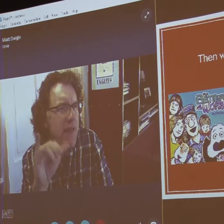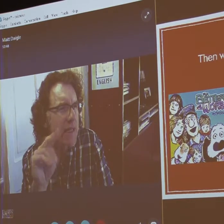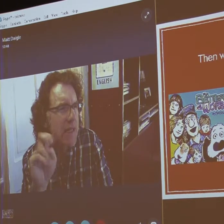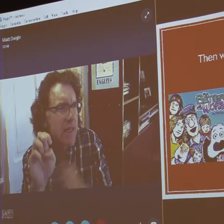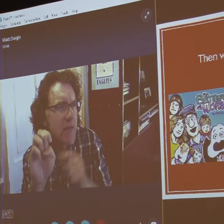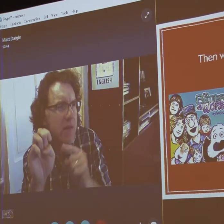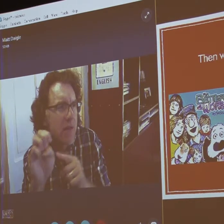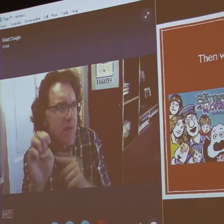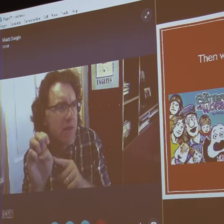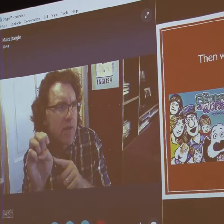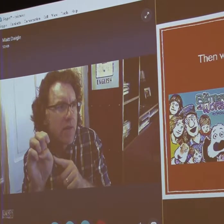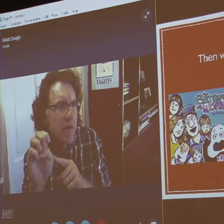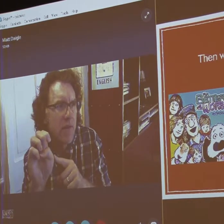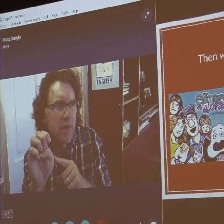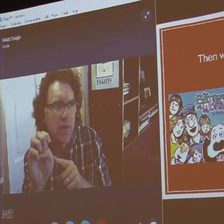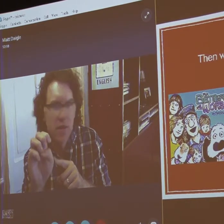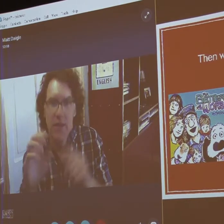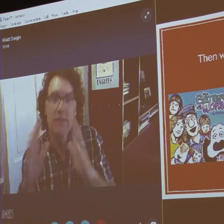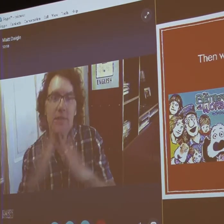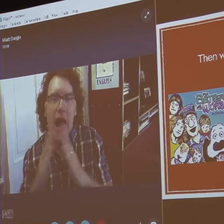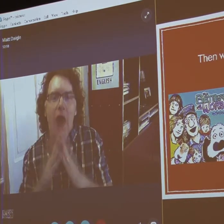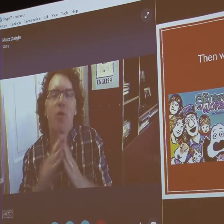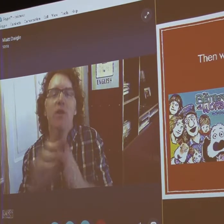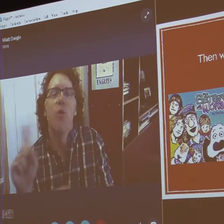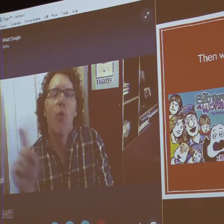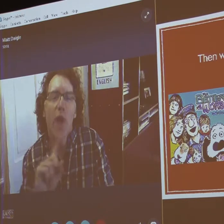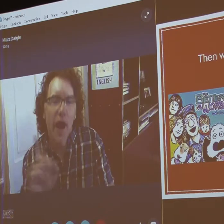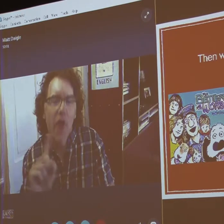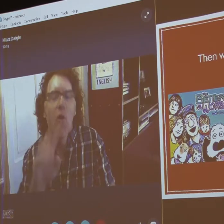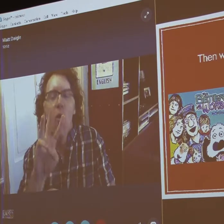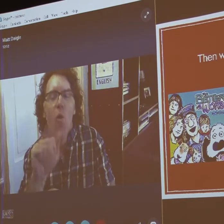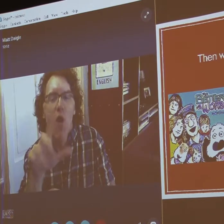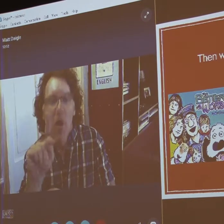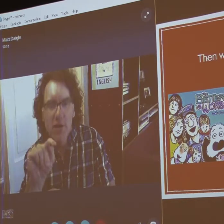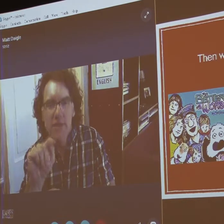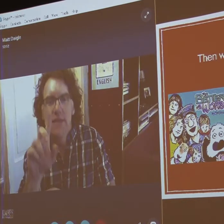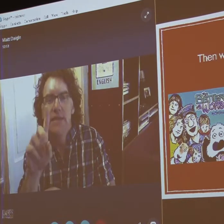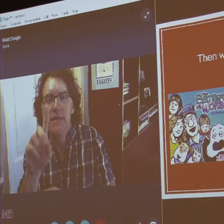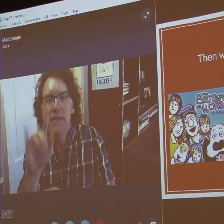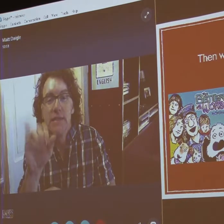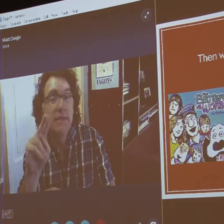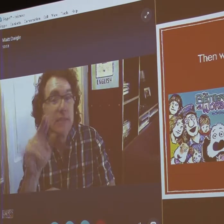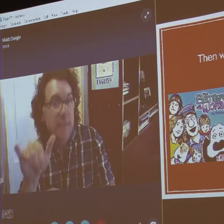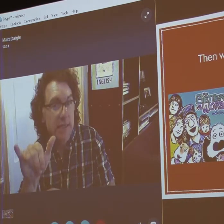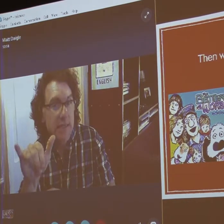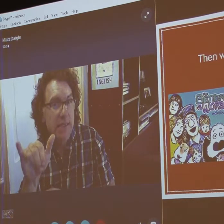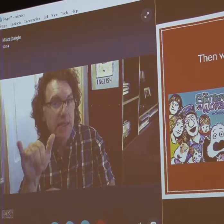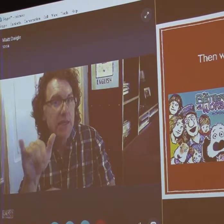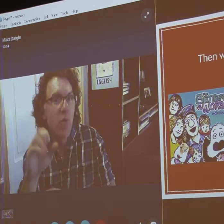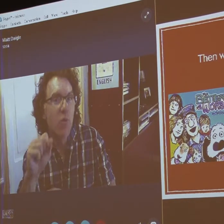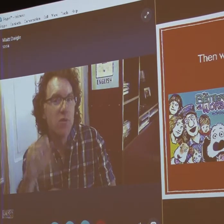I believe Marceline is the town where Walt Disney